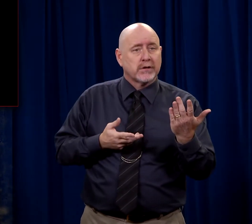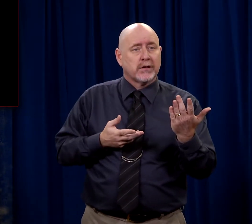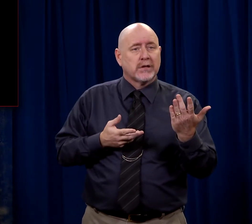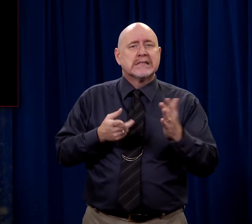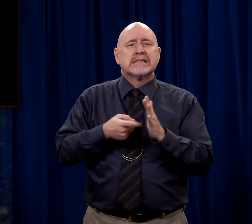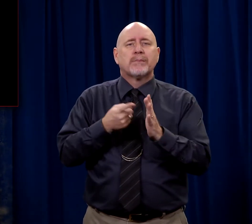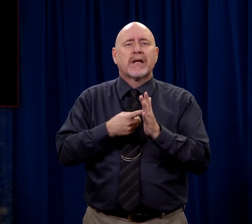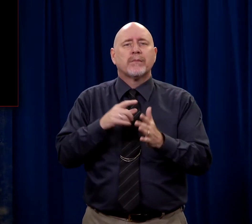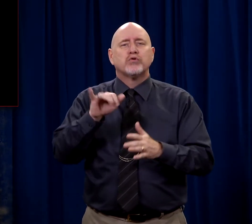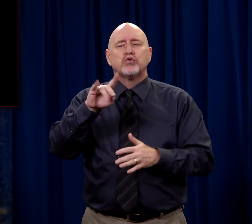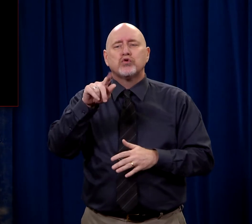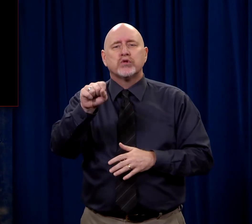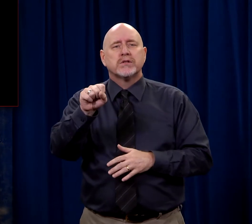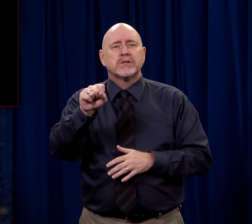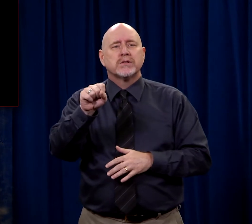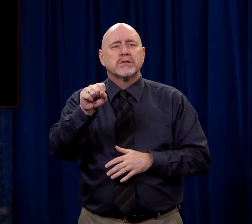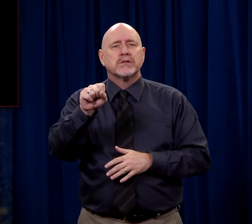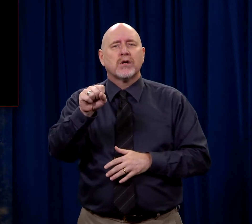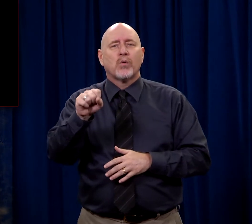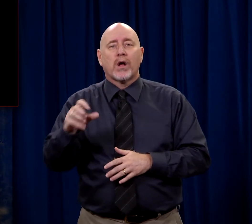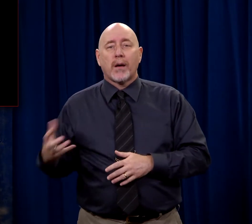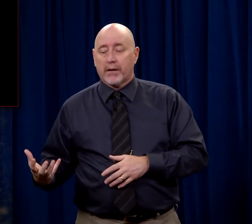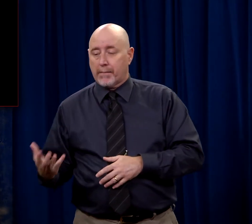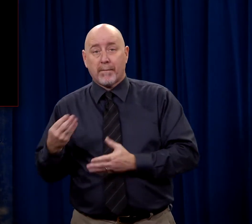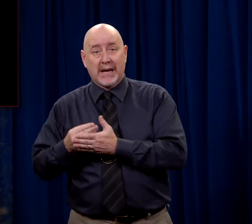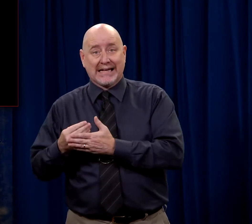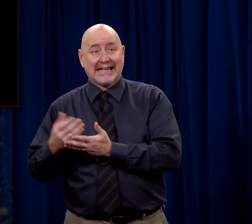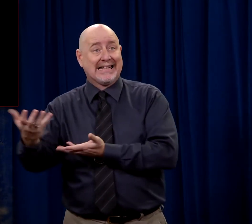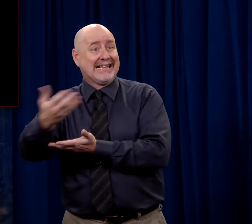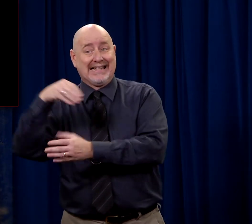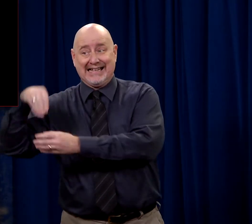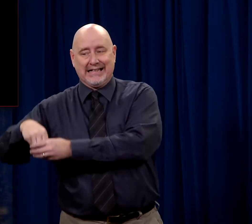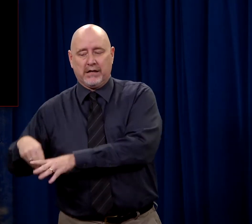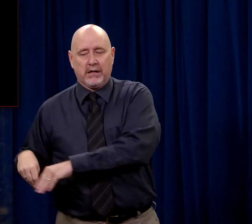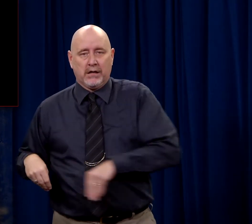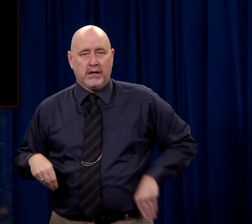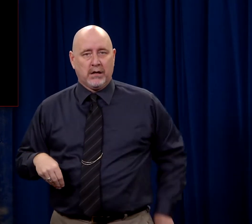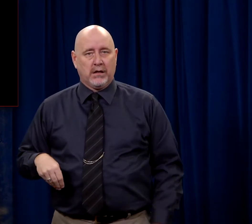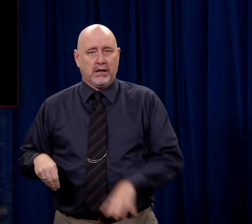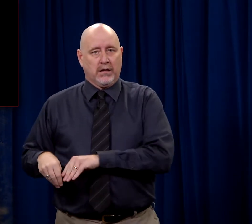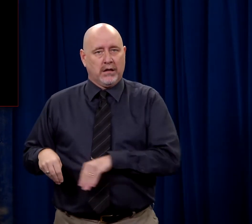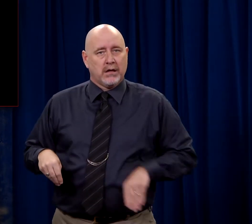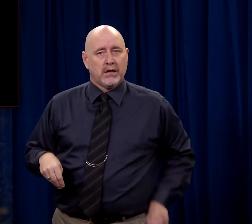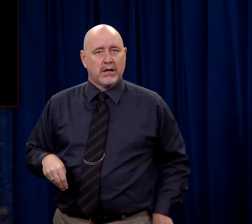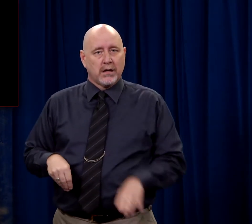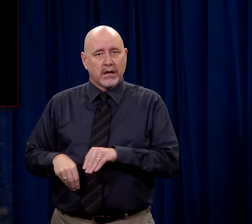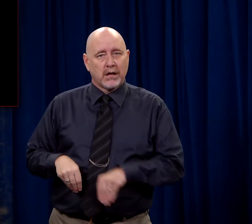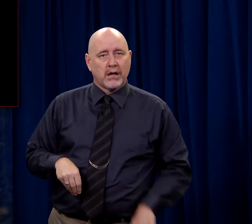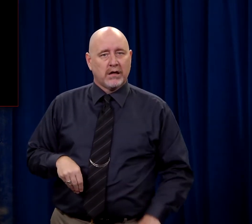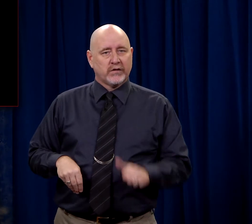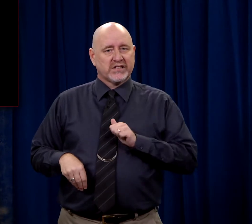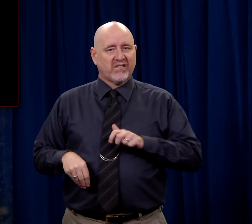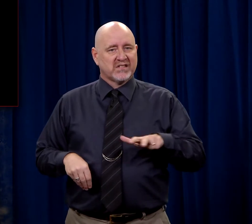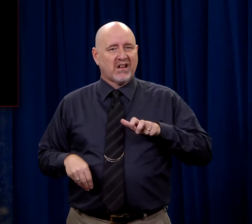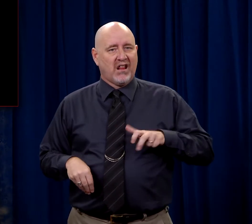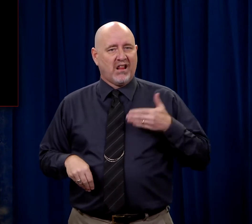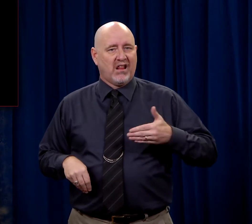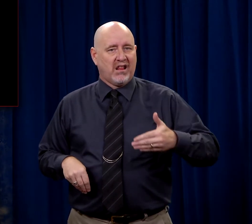sometimes he was taking a little money out of the bag for himself. He was pilfering, stealing some of the money.